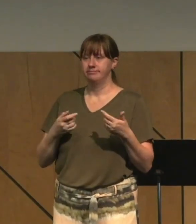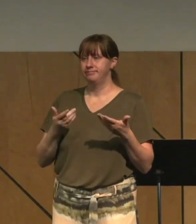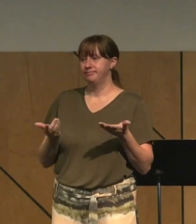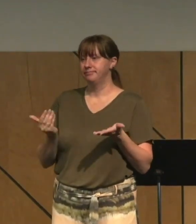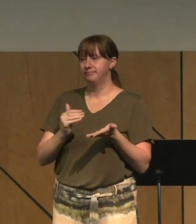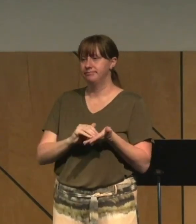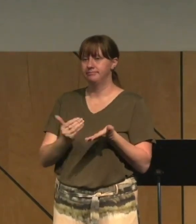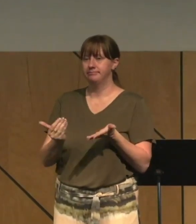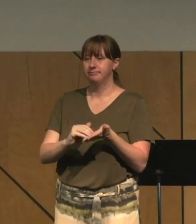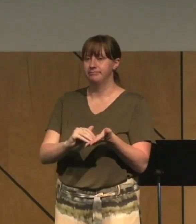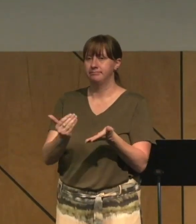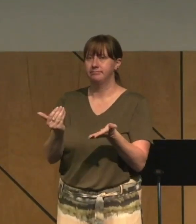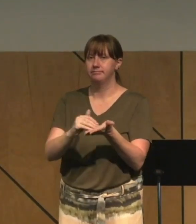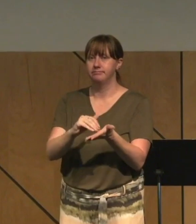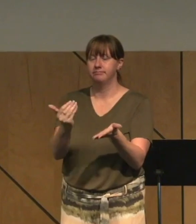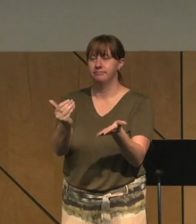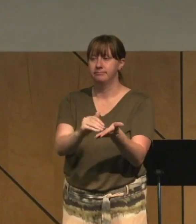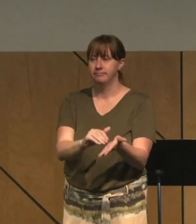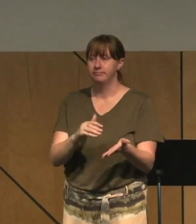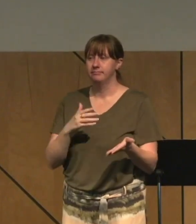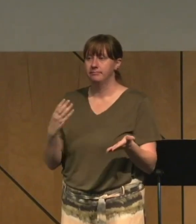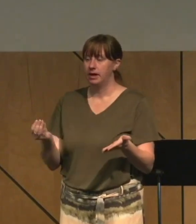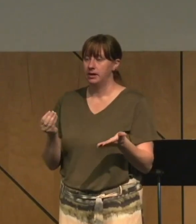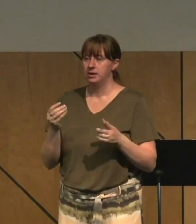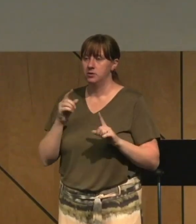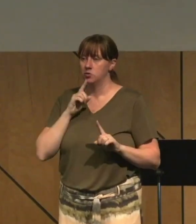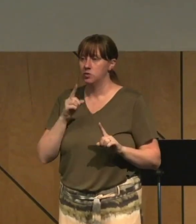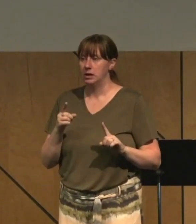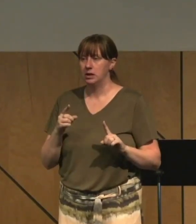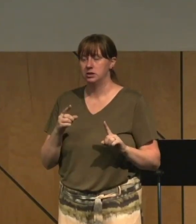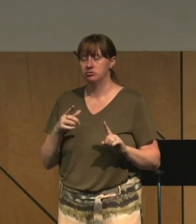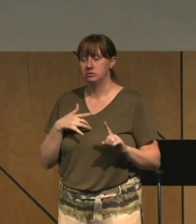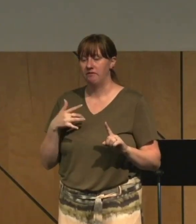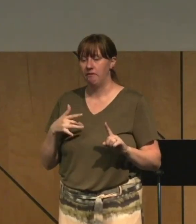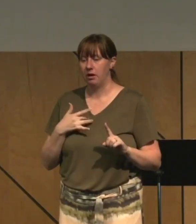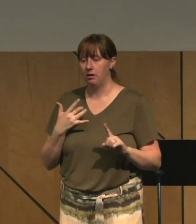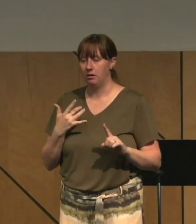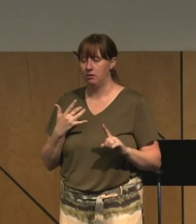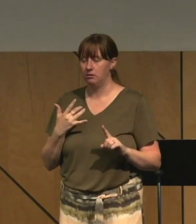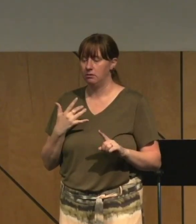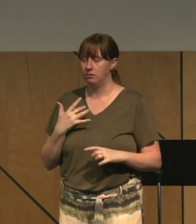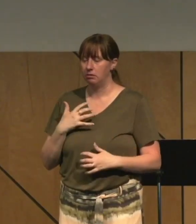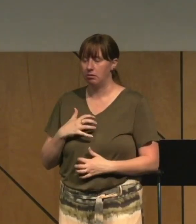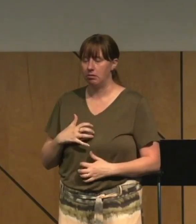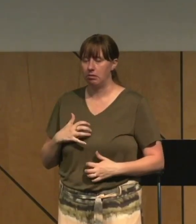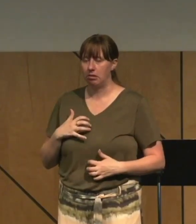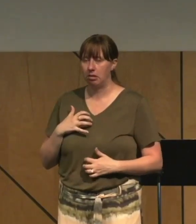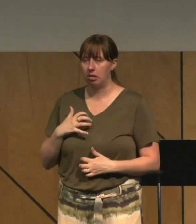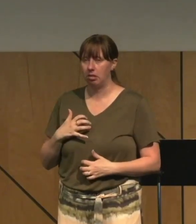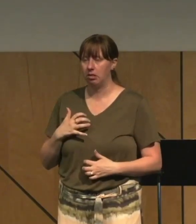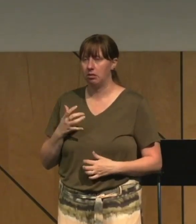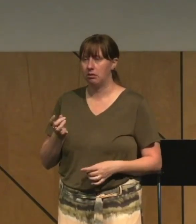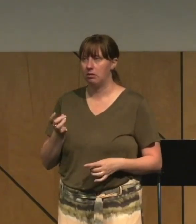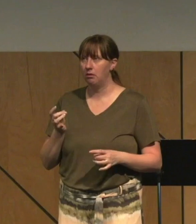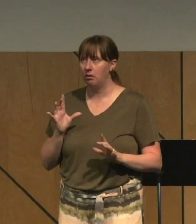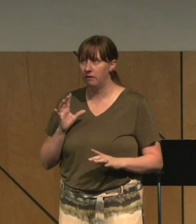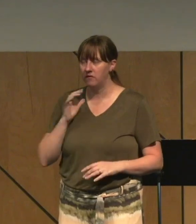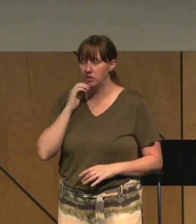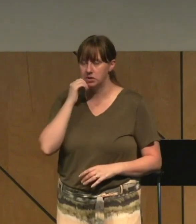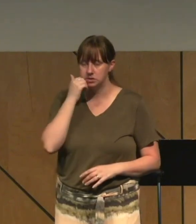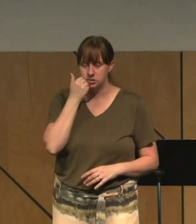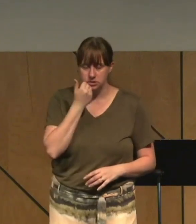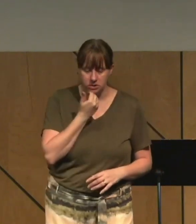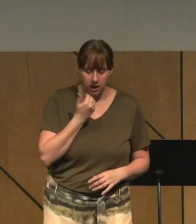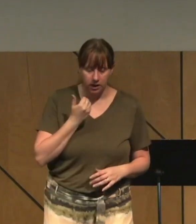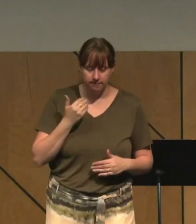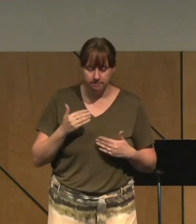hung around, and it haunted me. It hollowed me out. It was on and off again for years, all the way